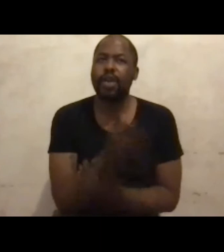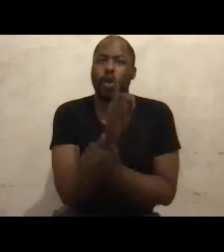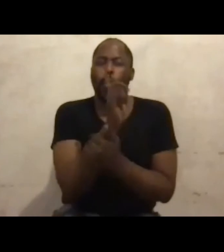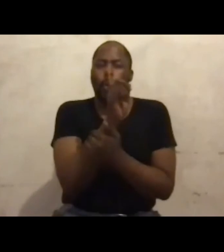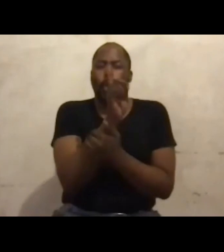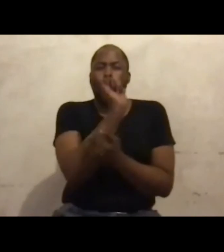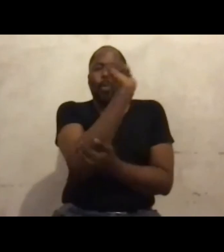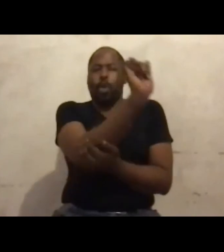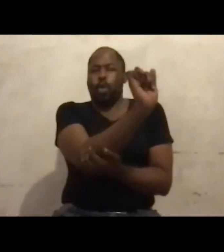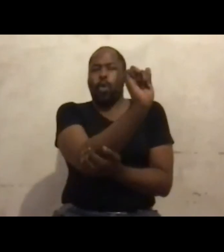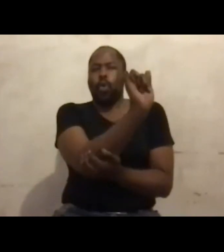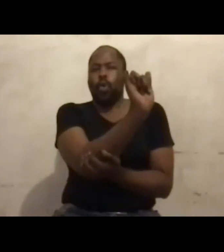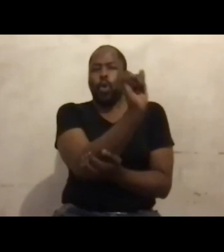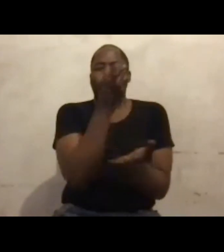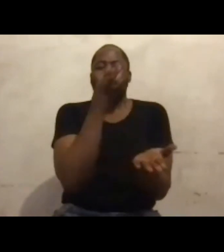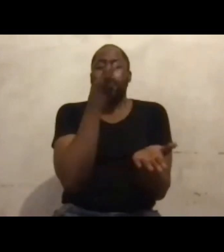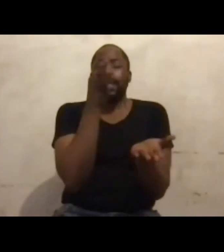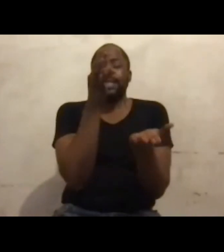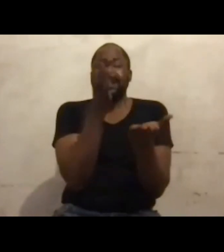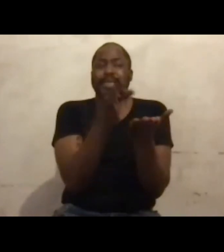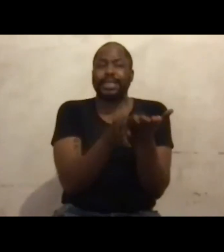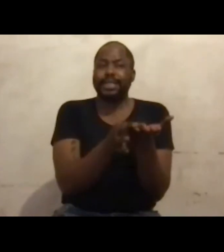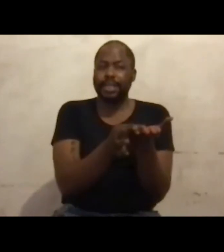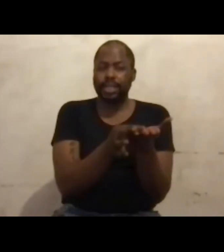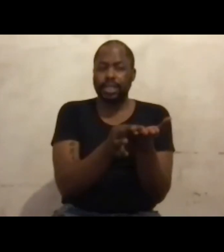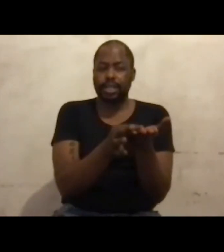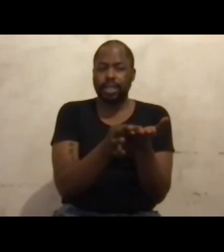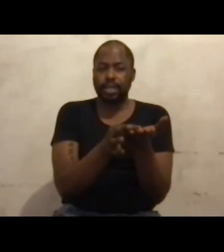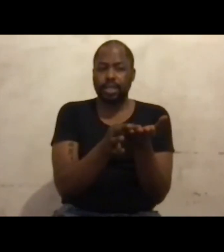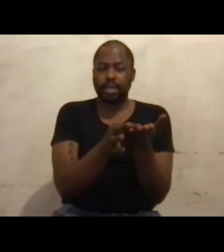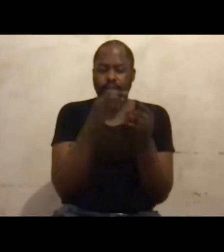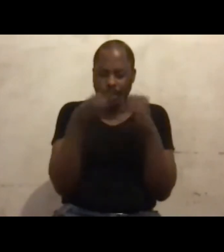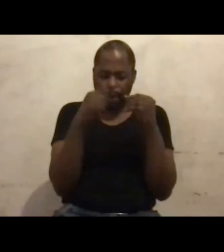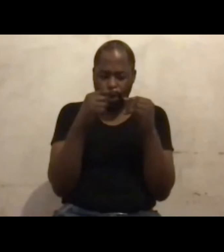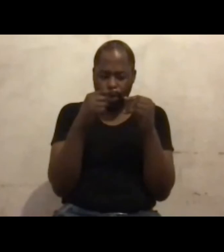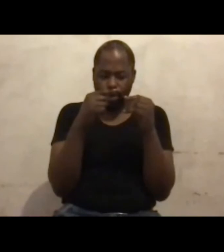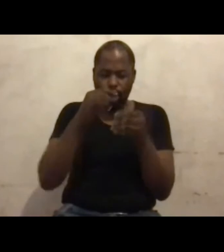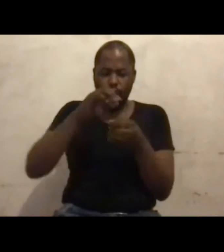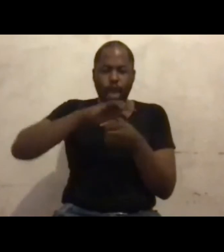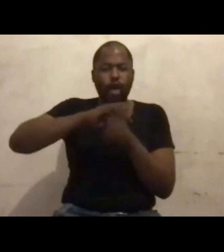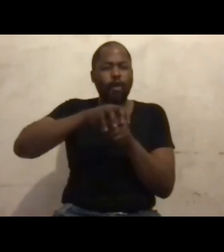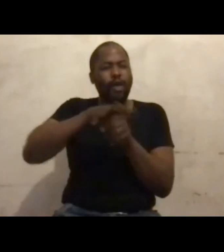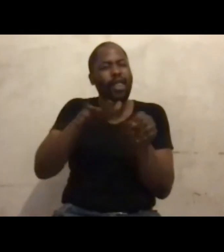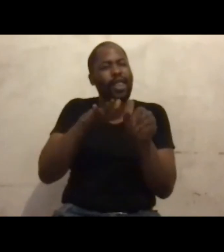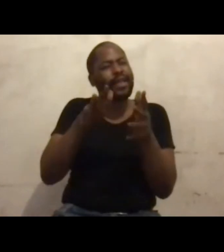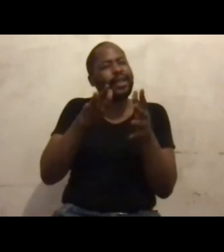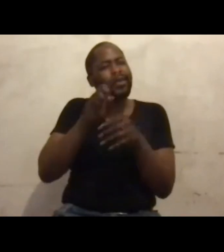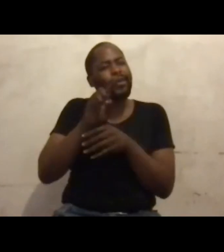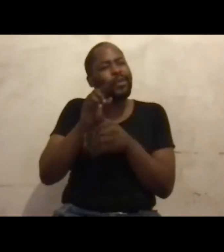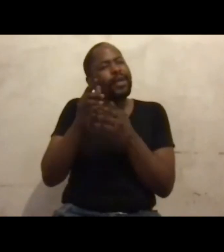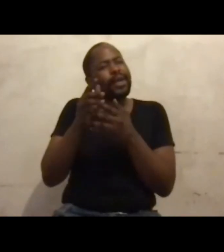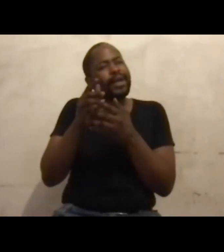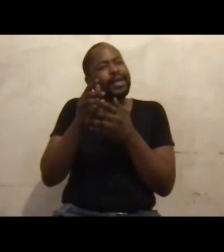suggestions around the current COVID-19 crisis and the way in which people with